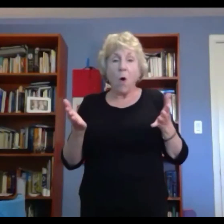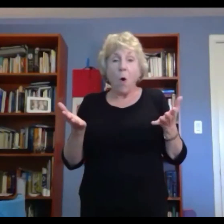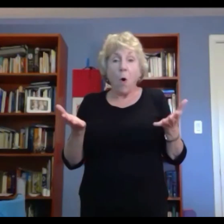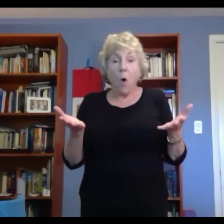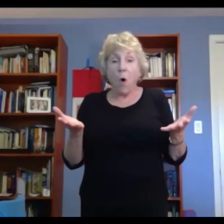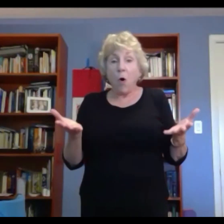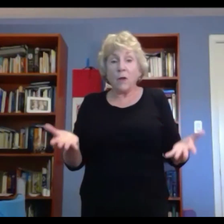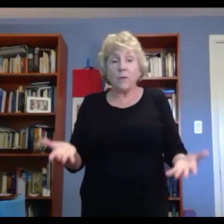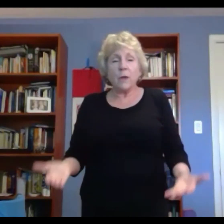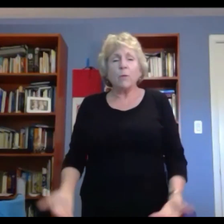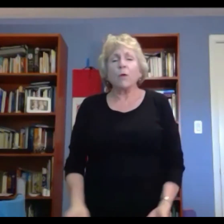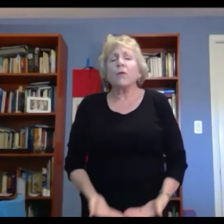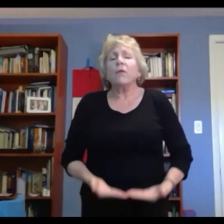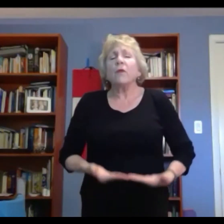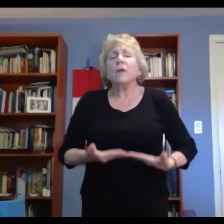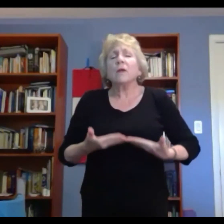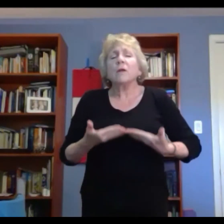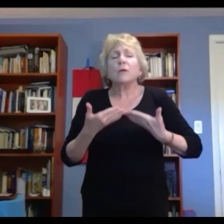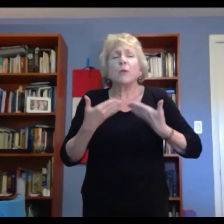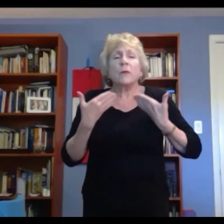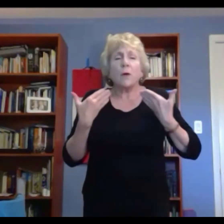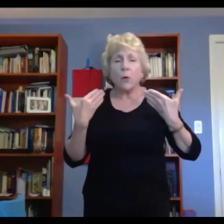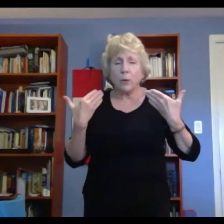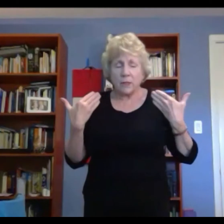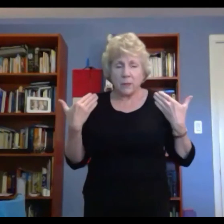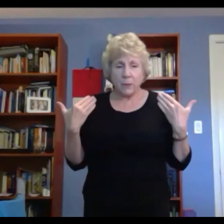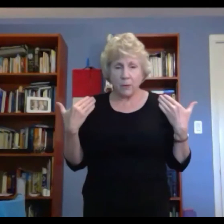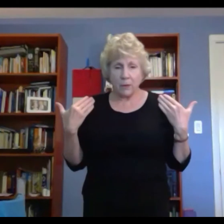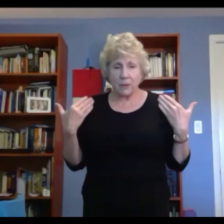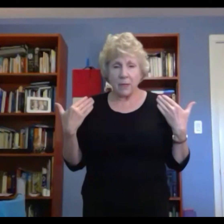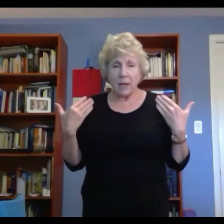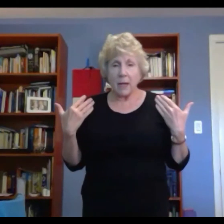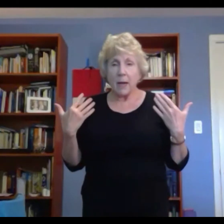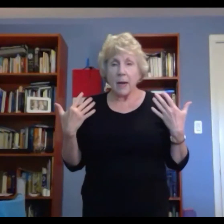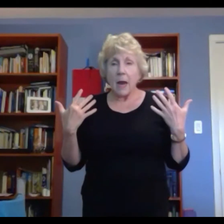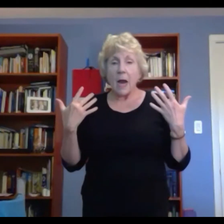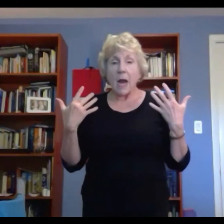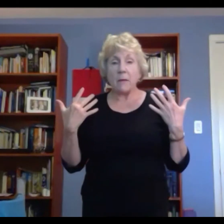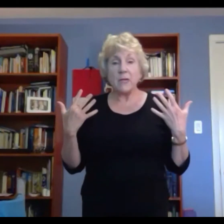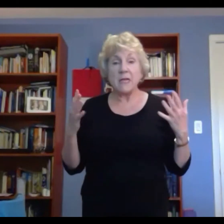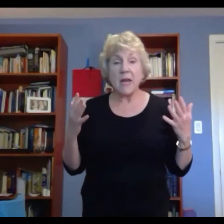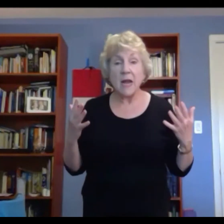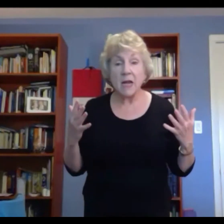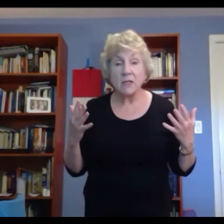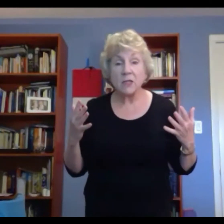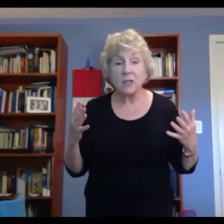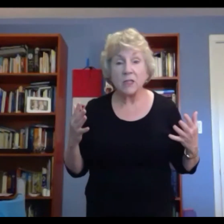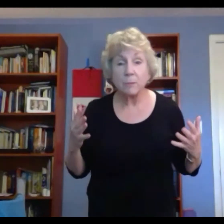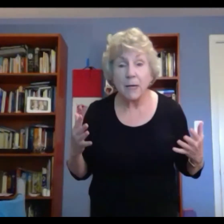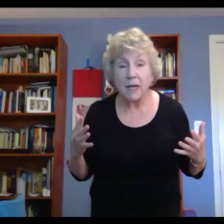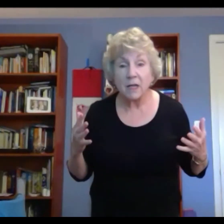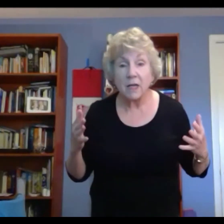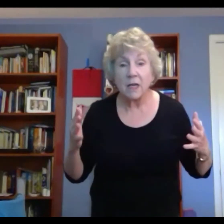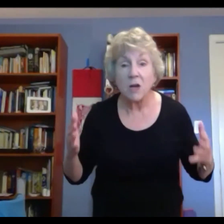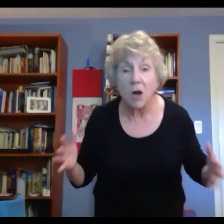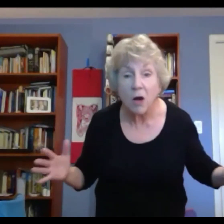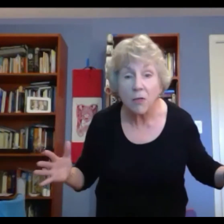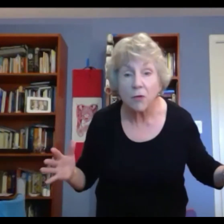All of them were filled with the Holy Spirit and began to speak in other